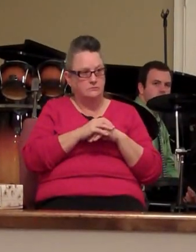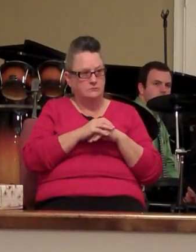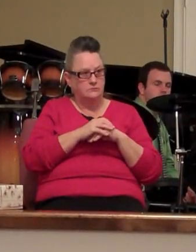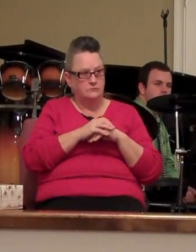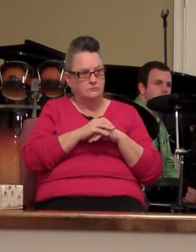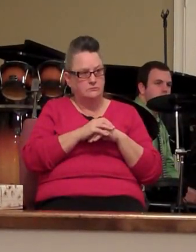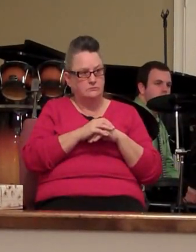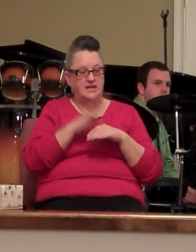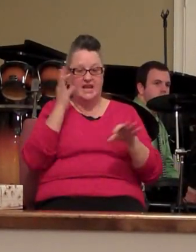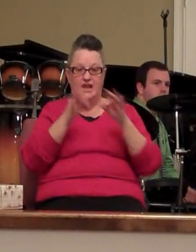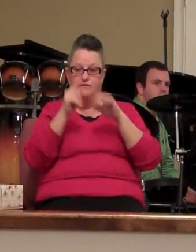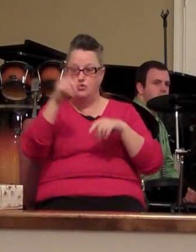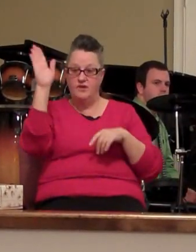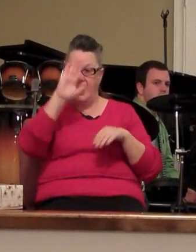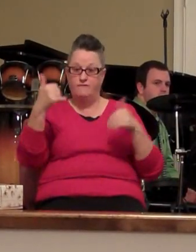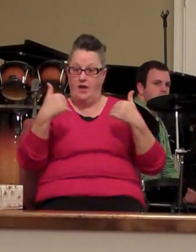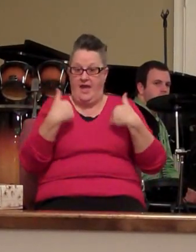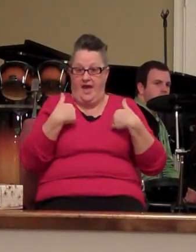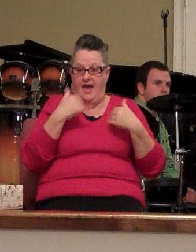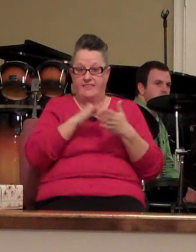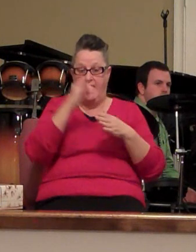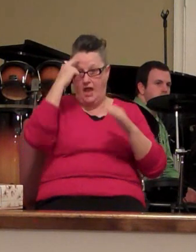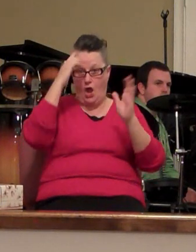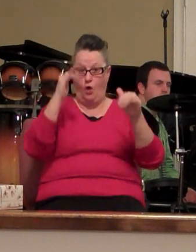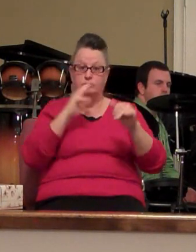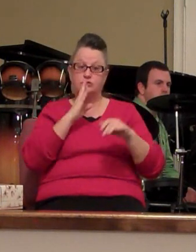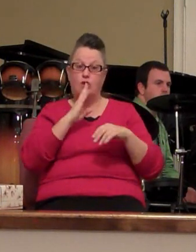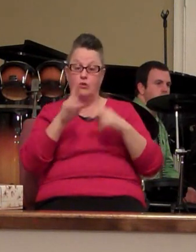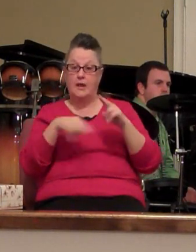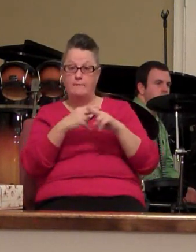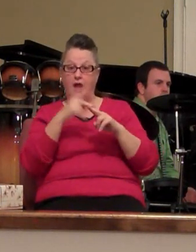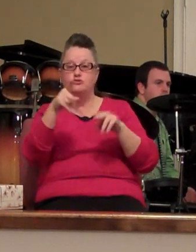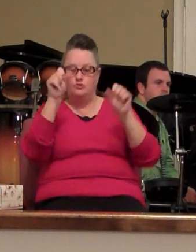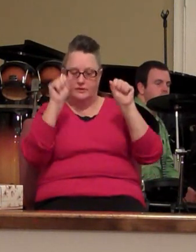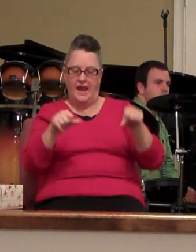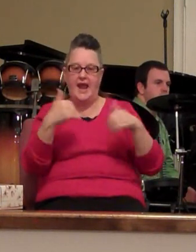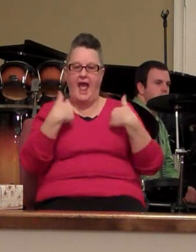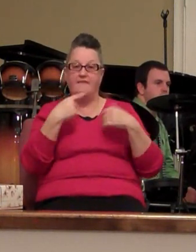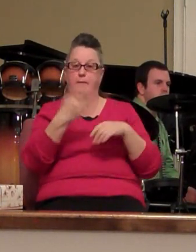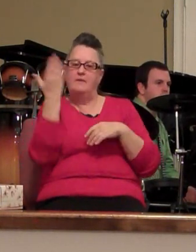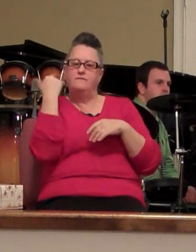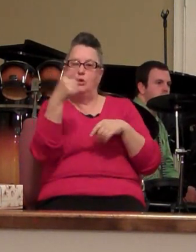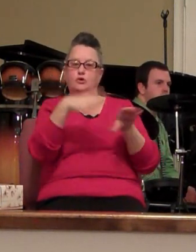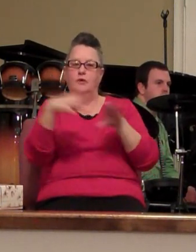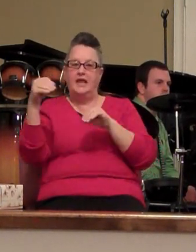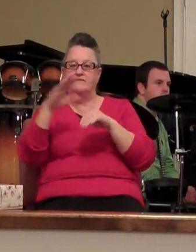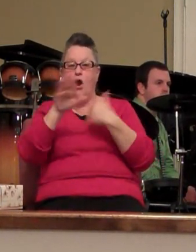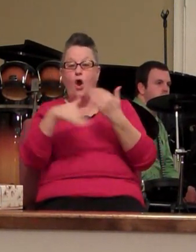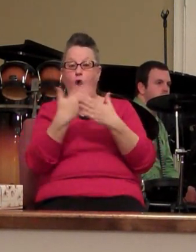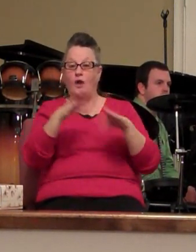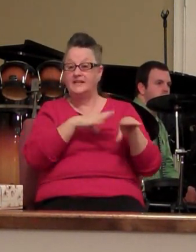if you've never had that hope that we're talking about you can have it before you leave all it takes is repentance